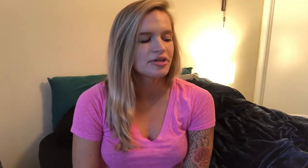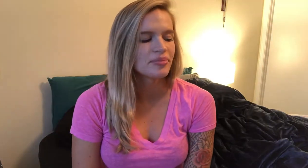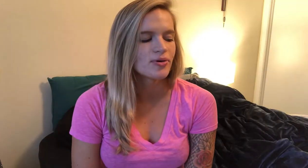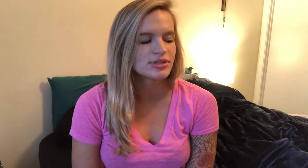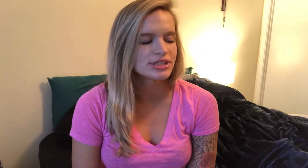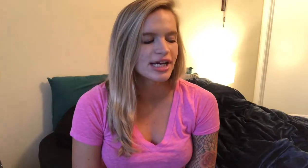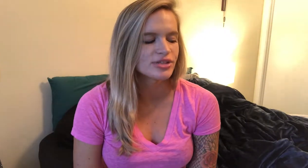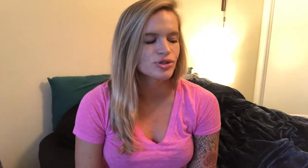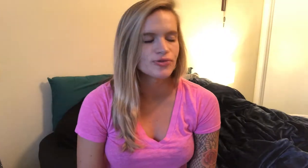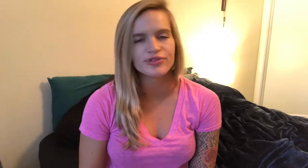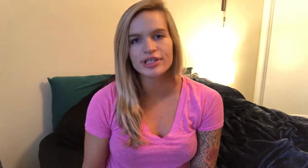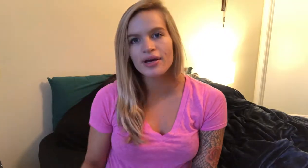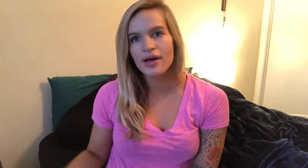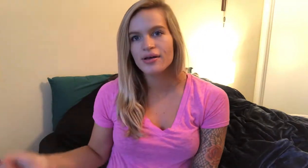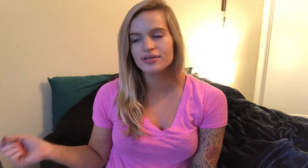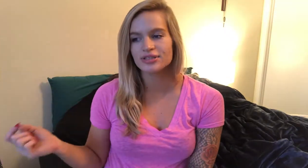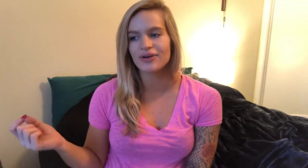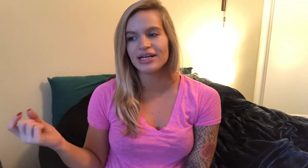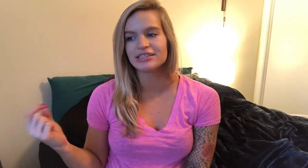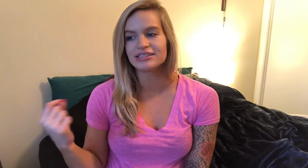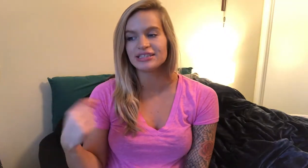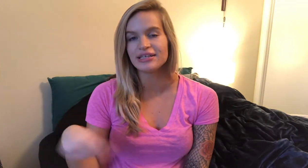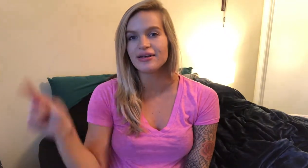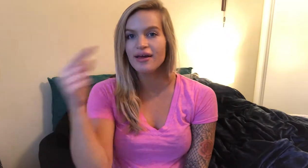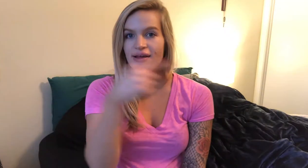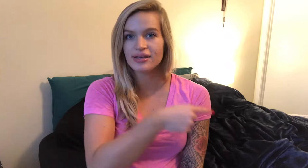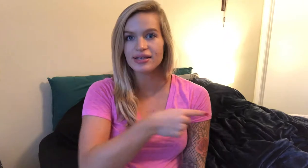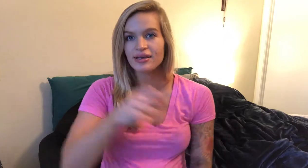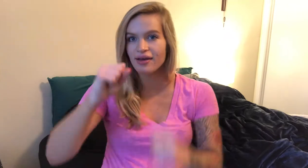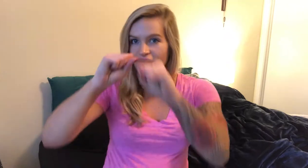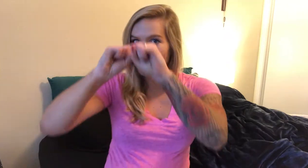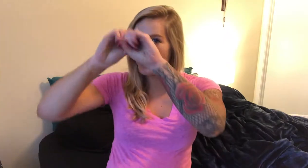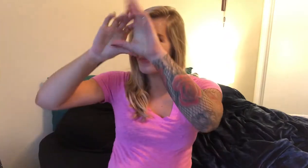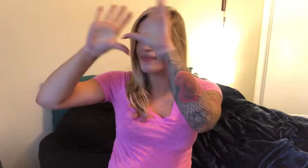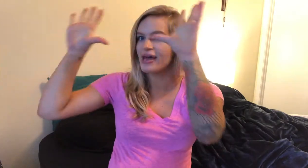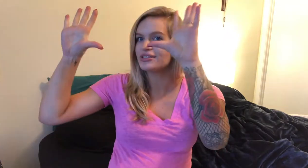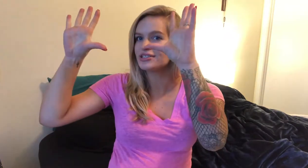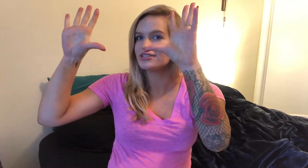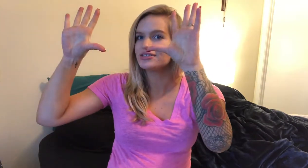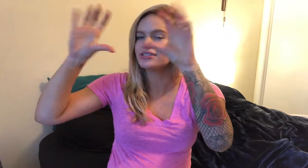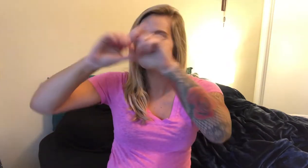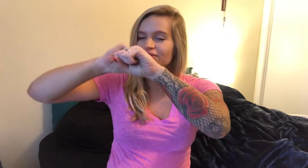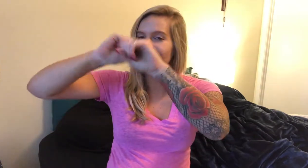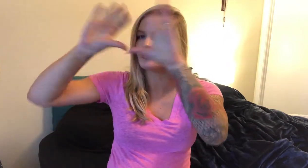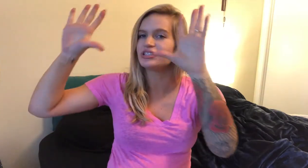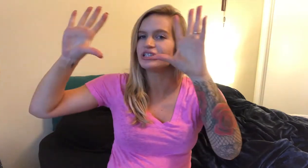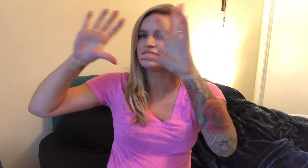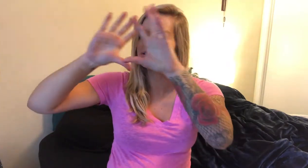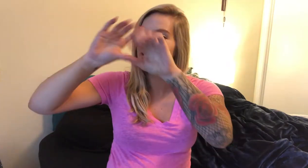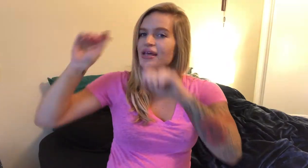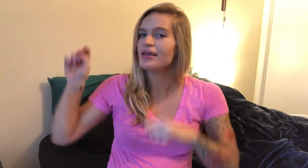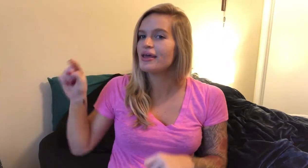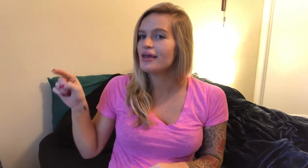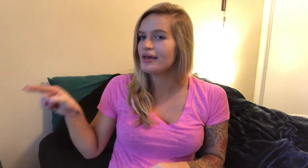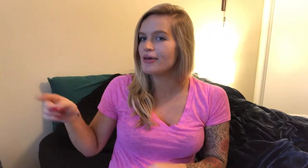him holding that trophy so I just did he imagined so envisioned him